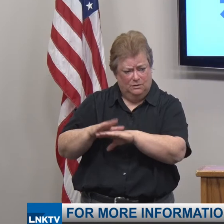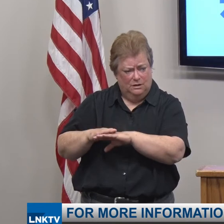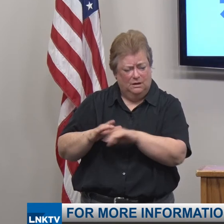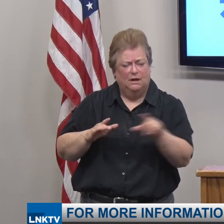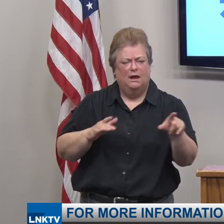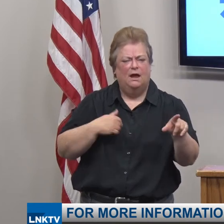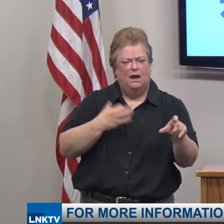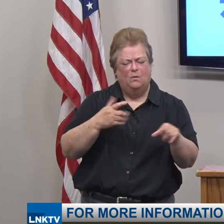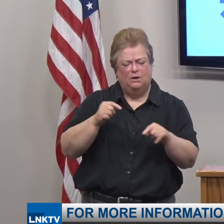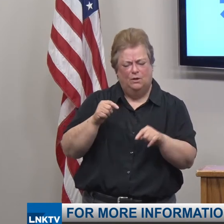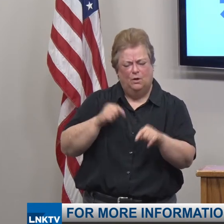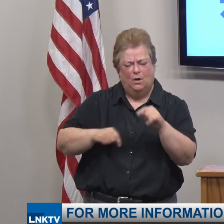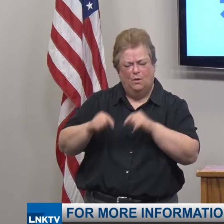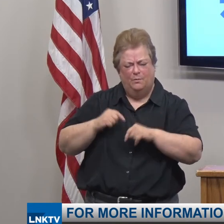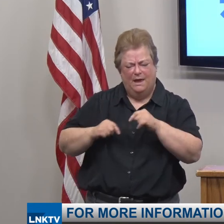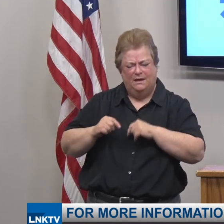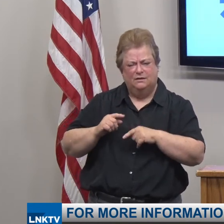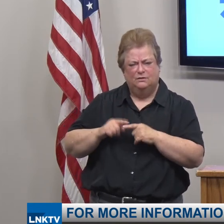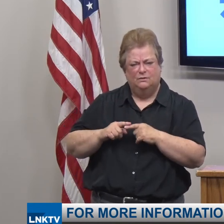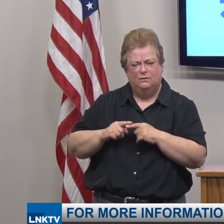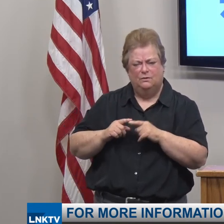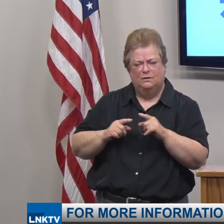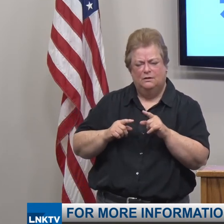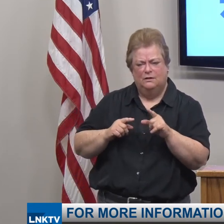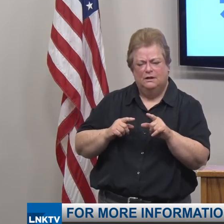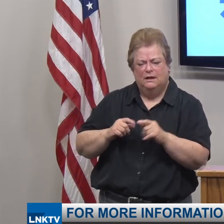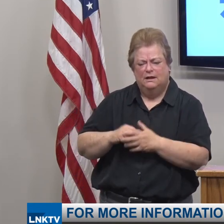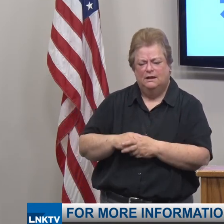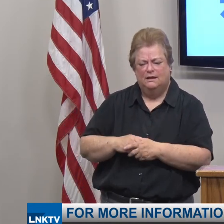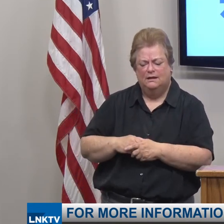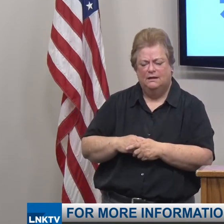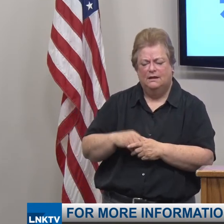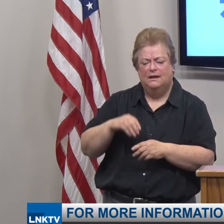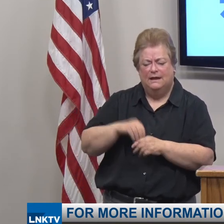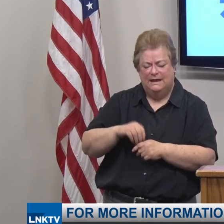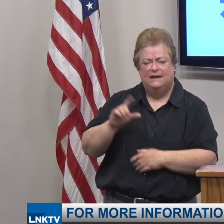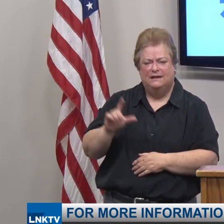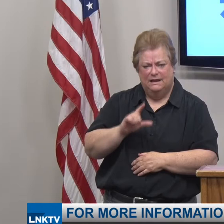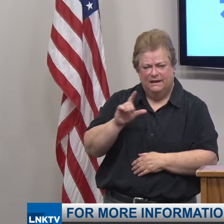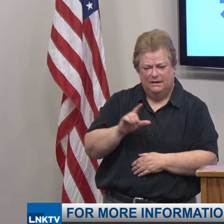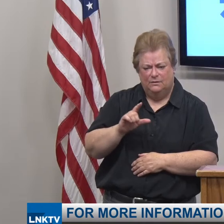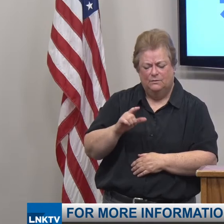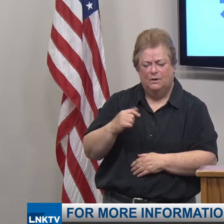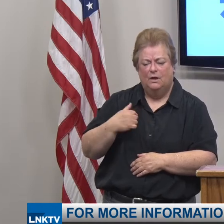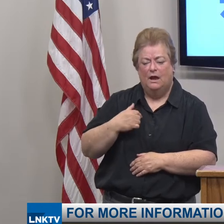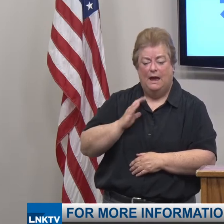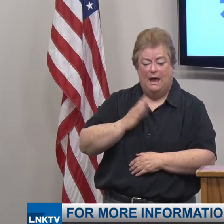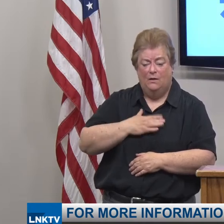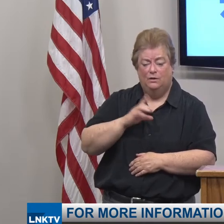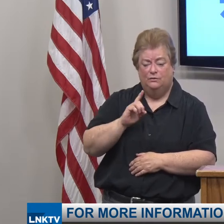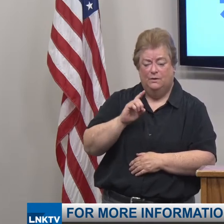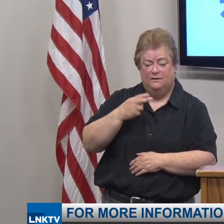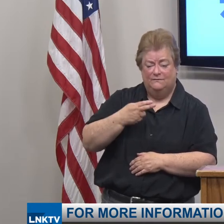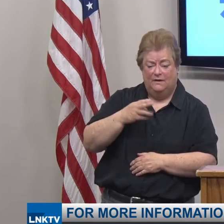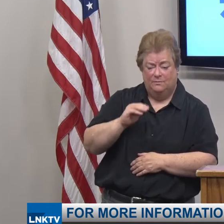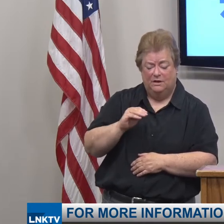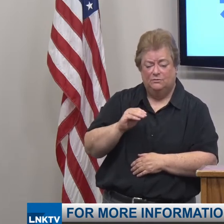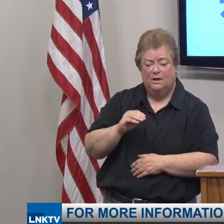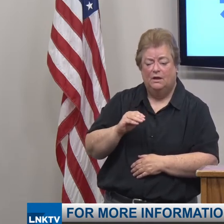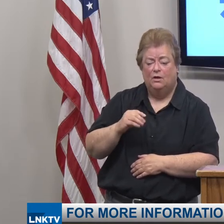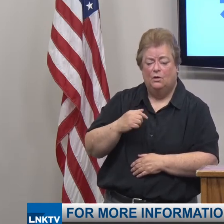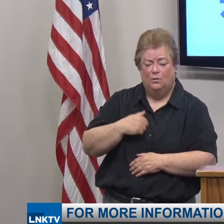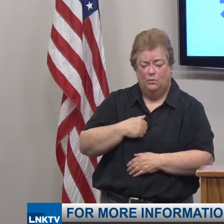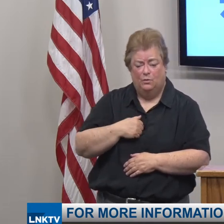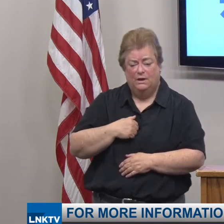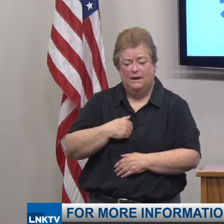want to go back a little bit to Diane, and I'll talk to you about that. You know, in Lincoln, our directed health measures requires people to